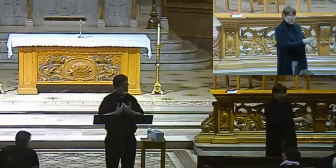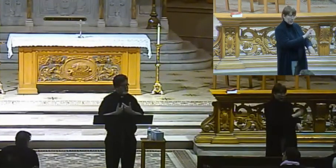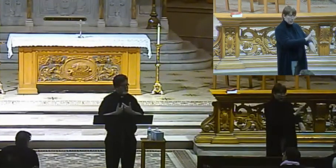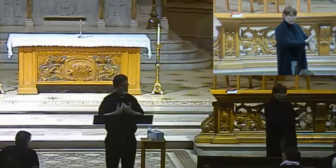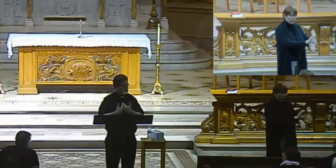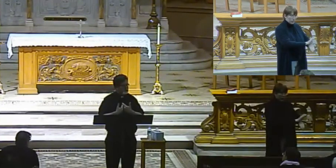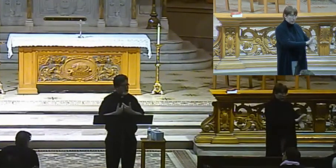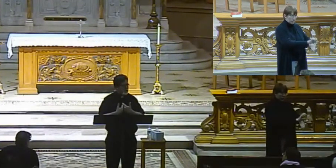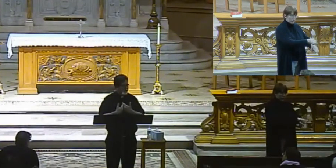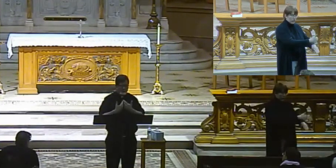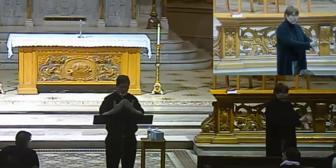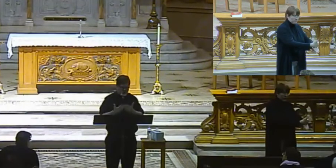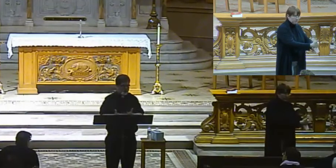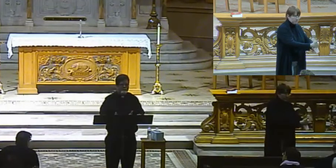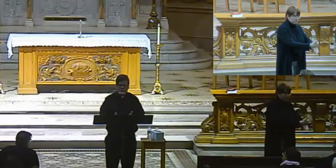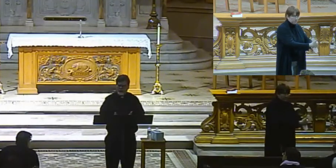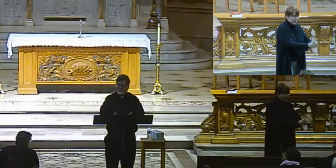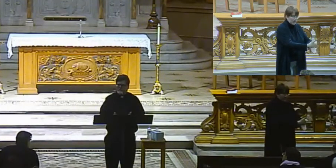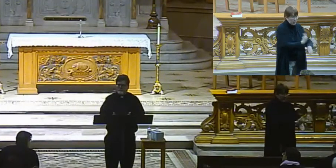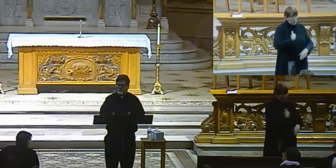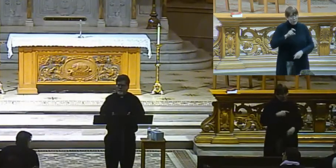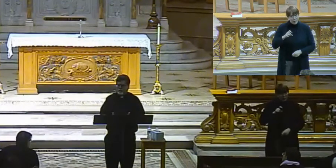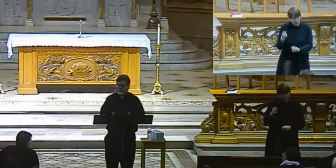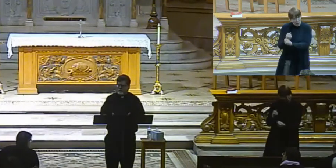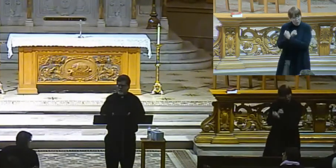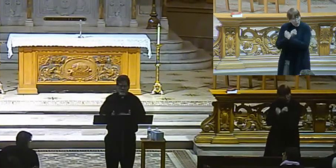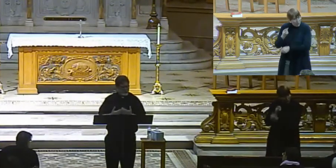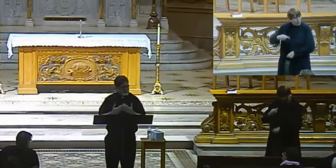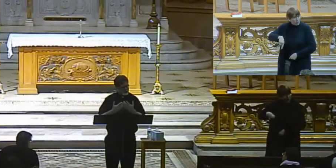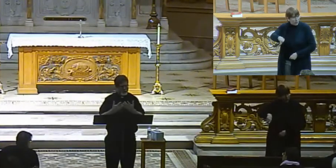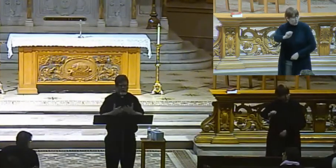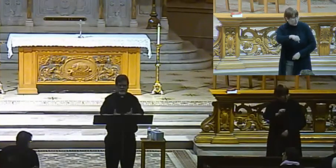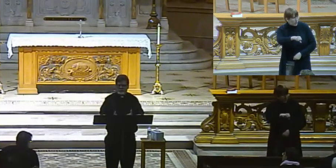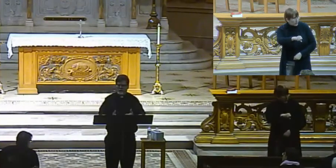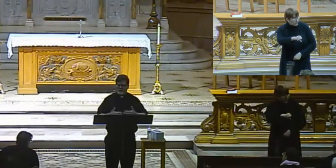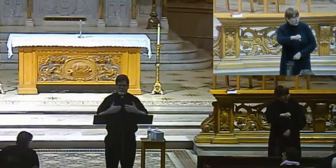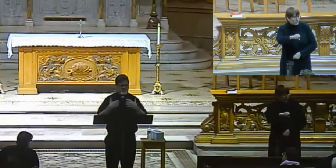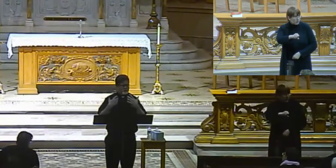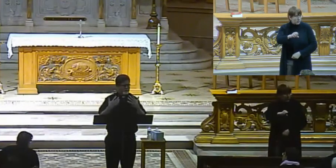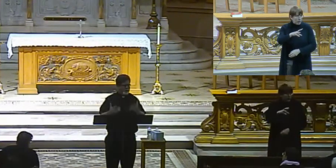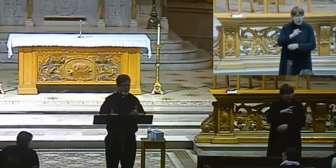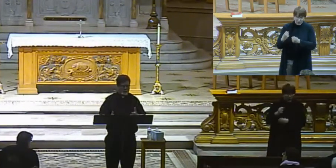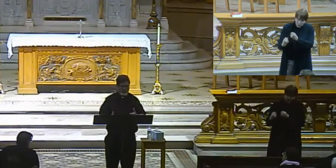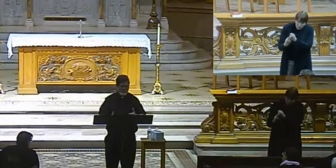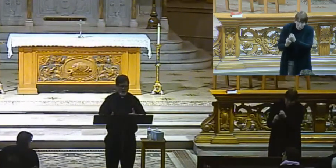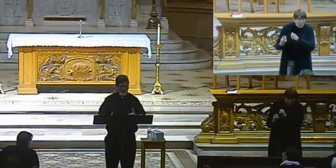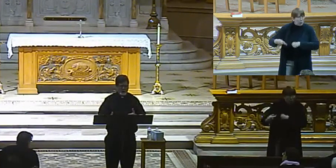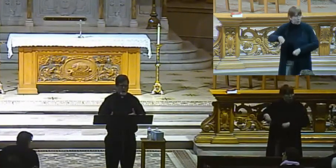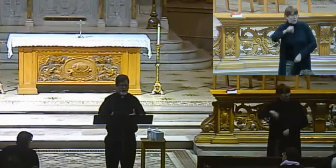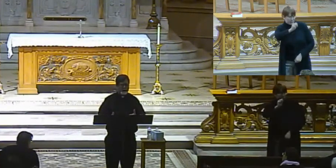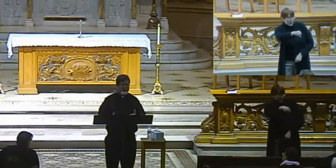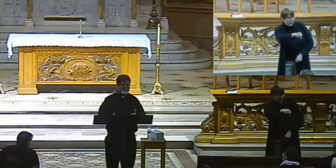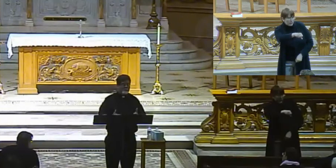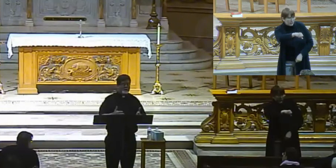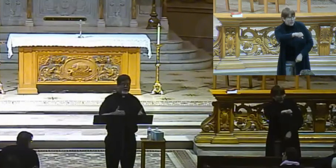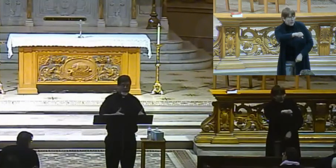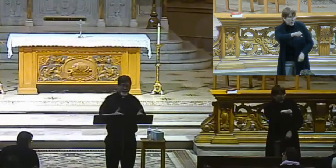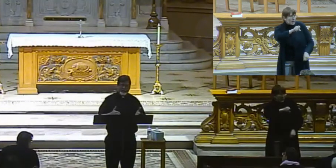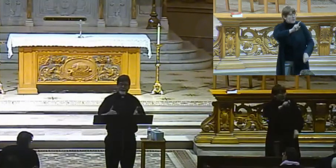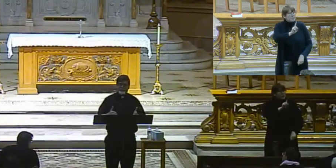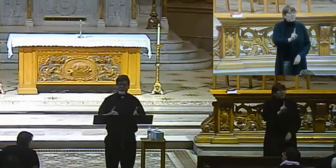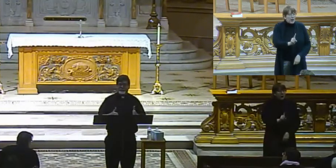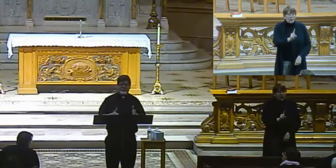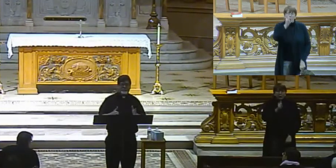church, all right? We must love them, all right? We must reach out to them, we must support them, all right? But we